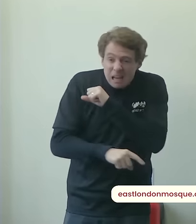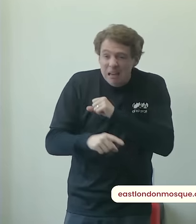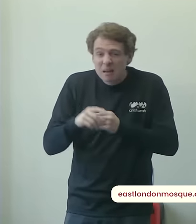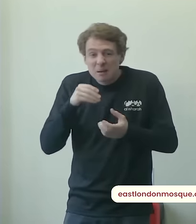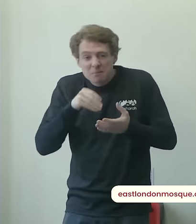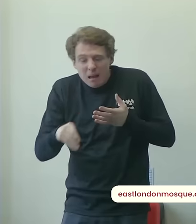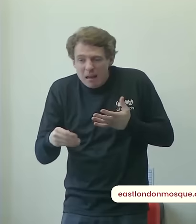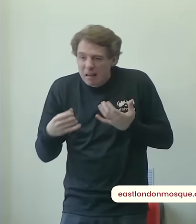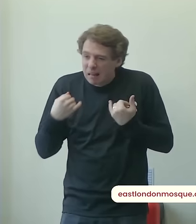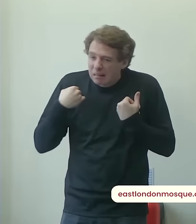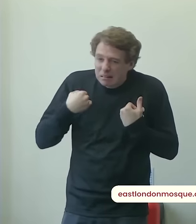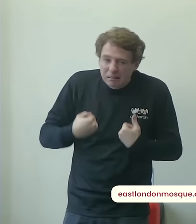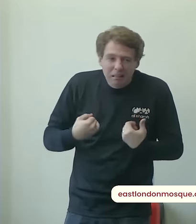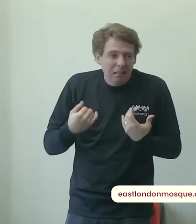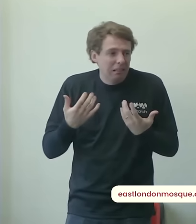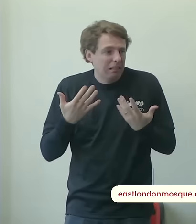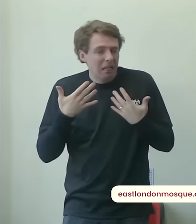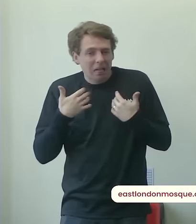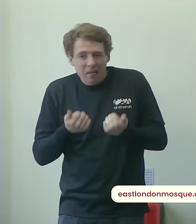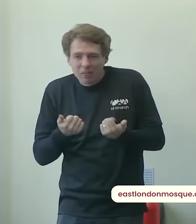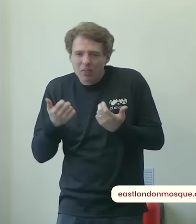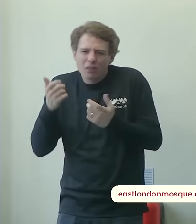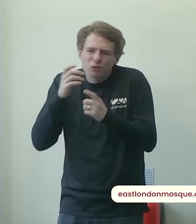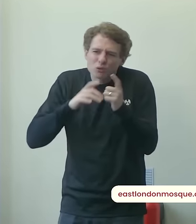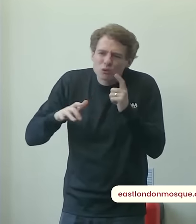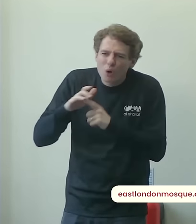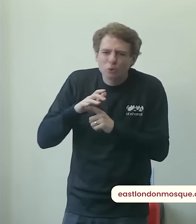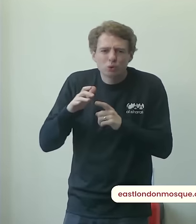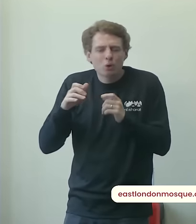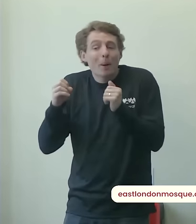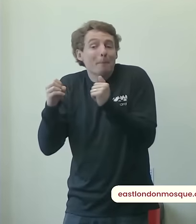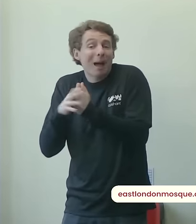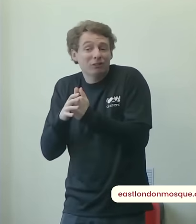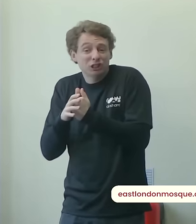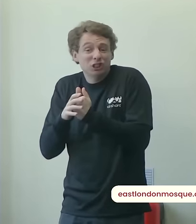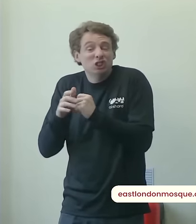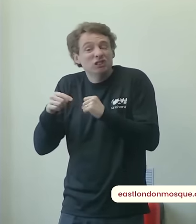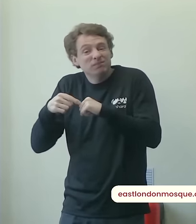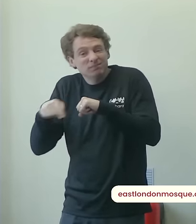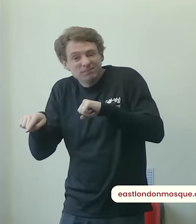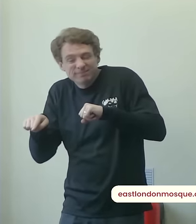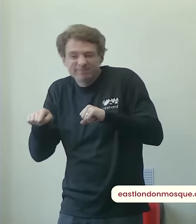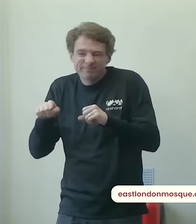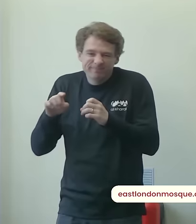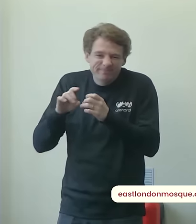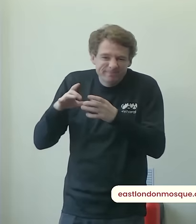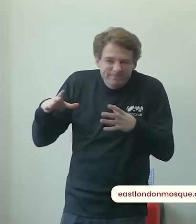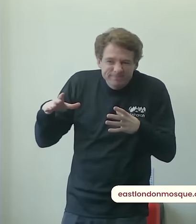matters sometimes there are social matters the marriage is just not coming right sometimes our children are